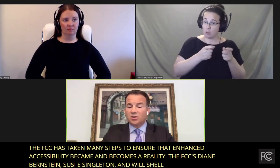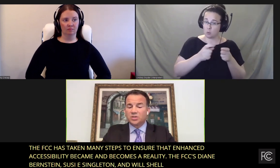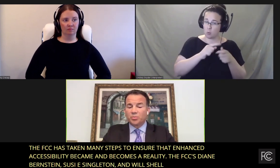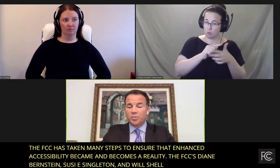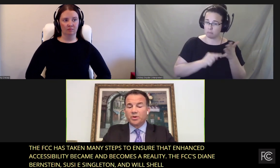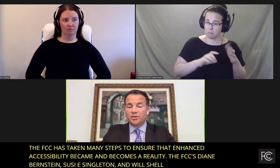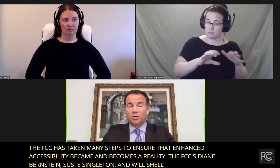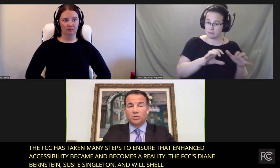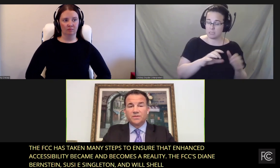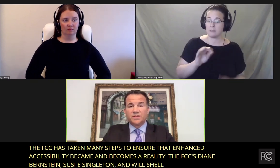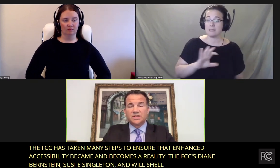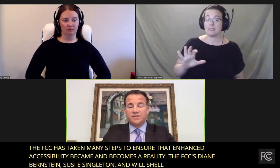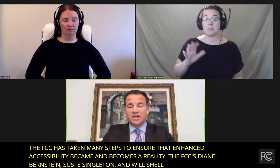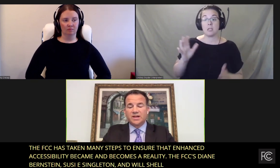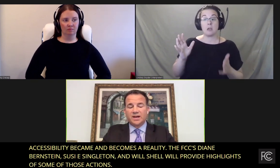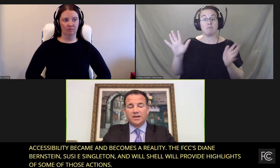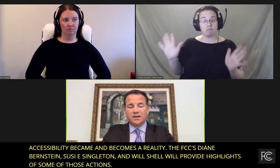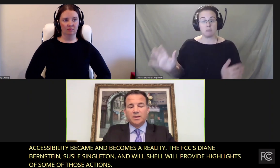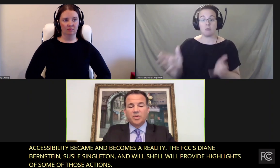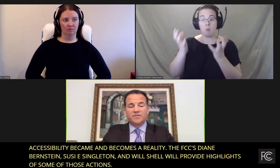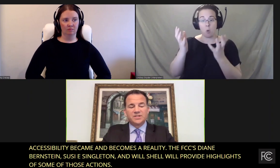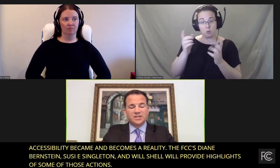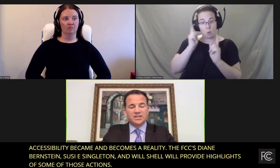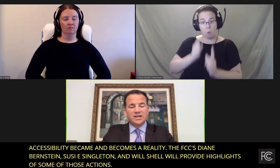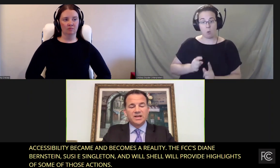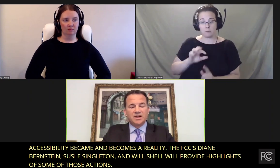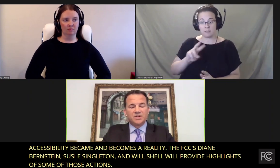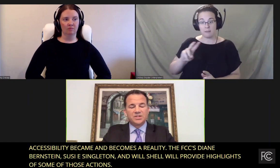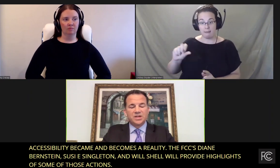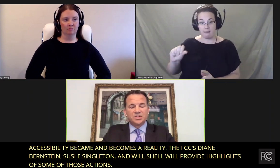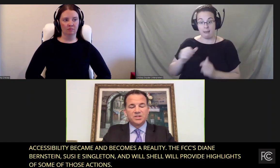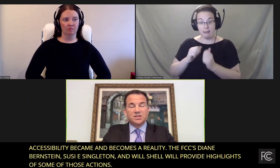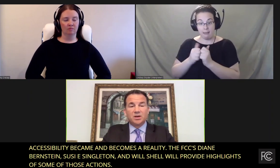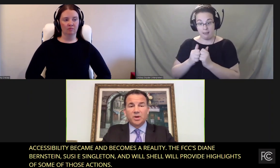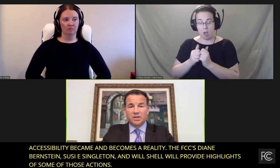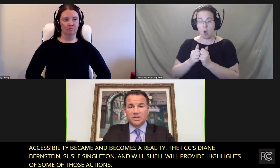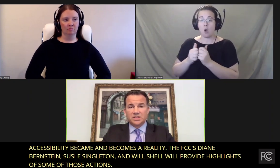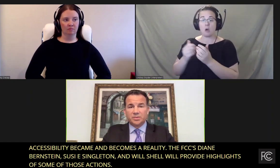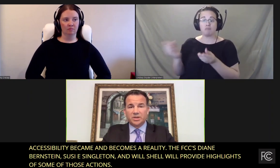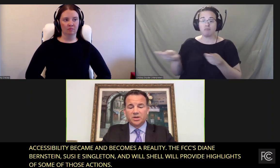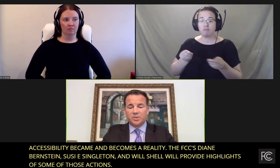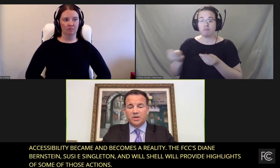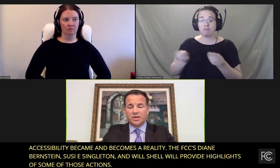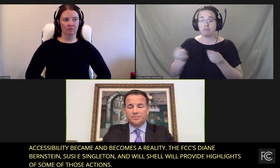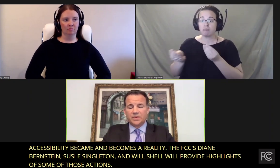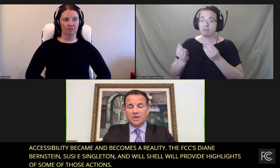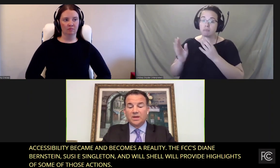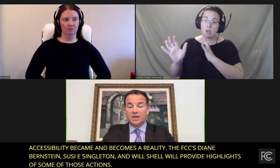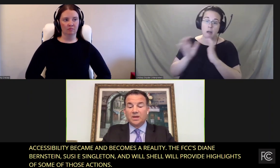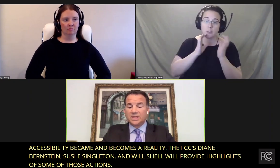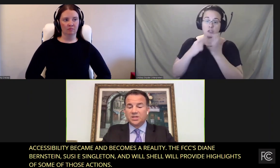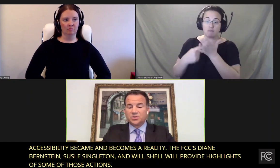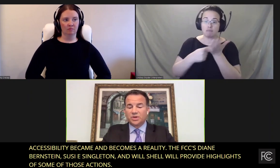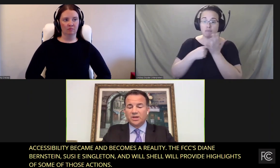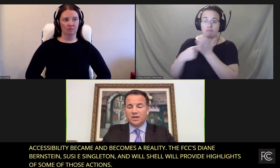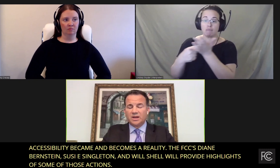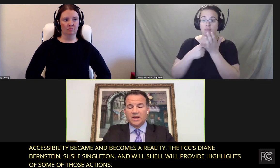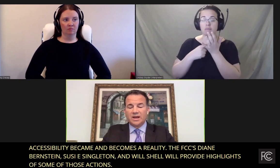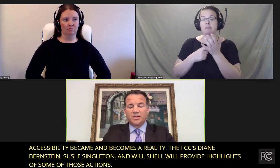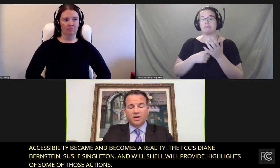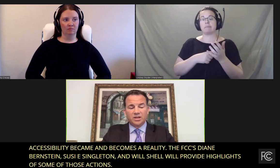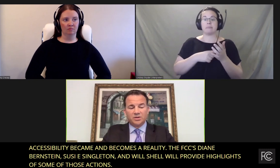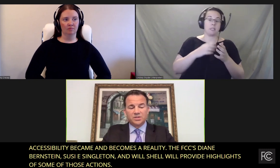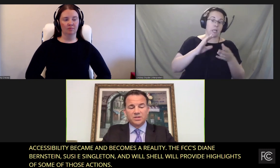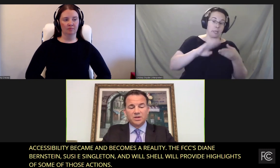FCC has also promoted the goals of the CVAA by facilitating conversations among the disability community, the industry,